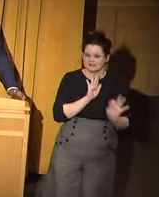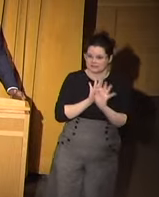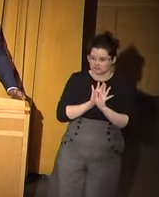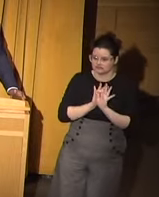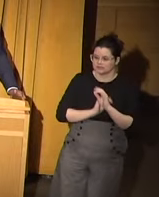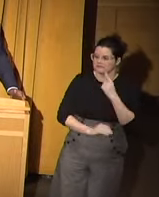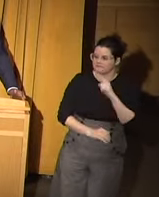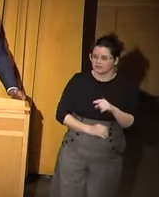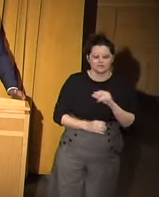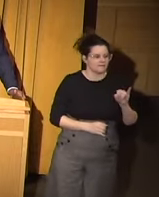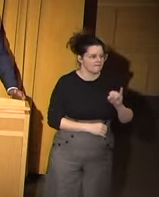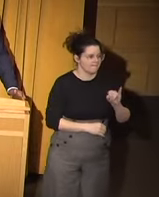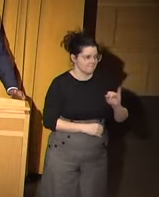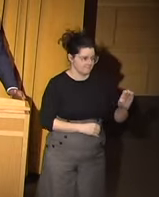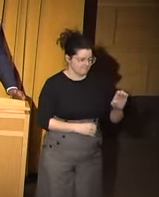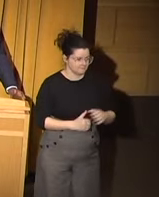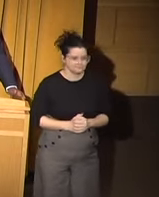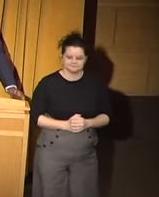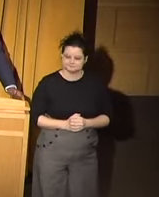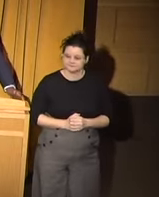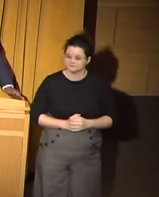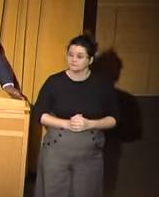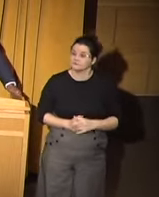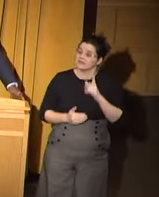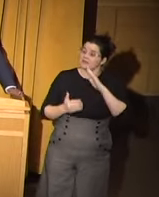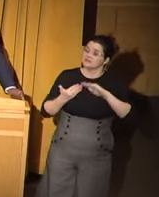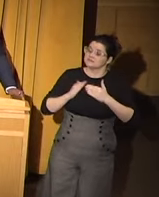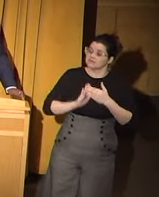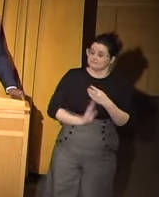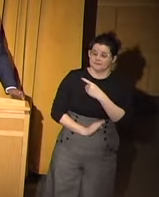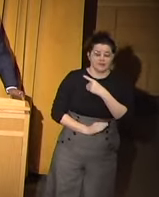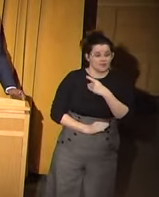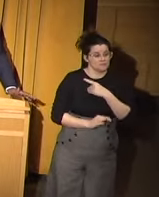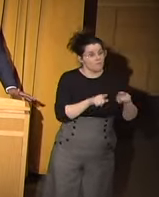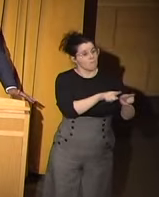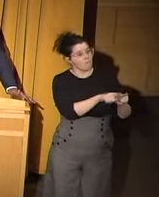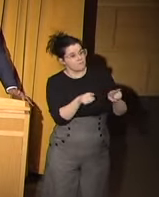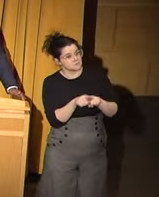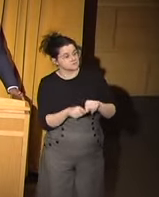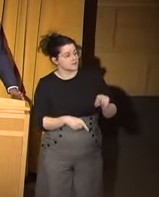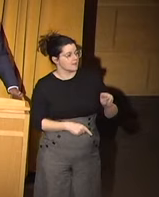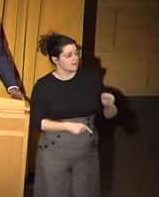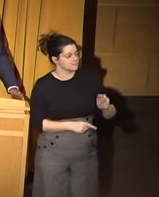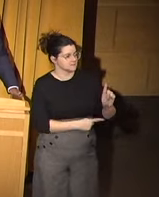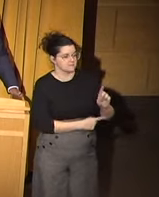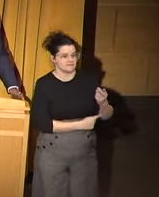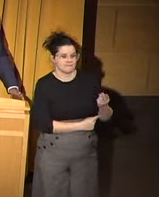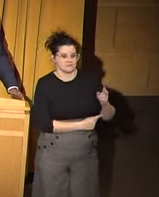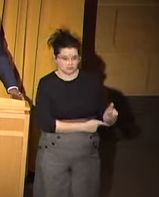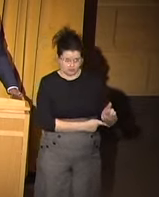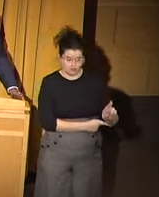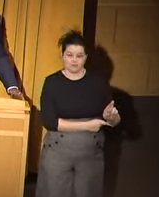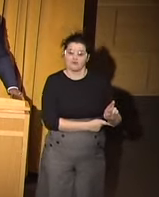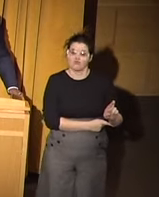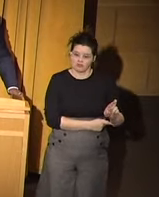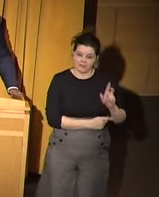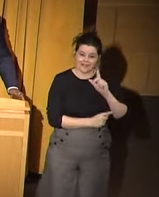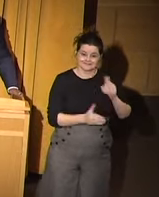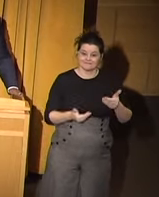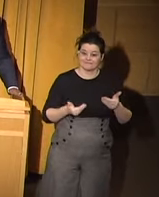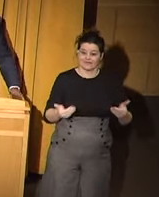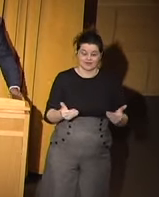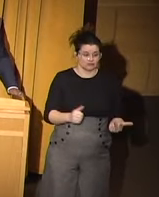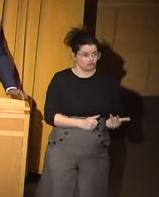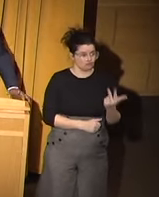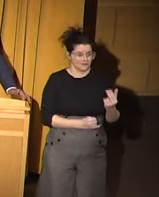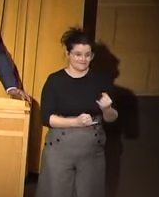for the independent evaluator. The city of Minneapolis and the Minnesota Department of Human Rights invited three